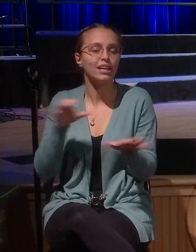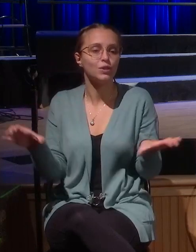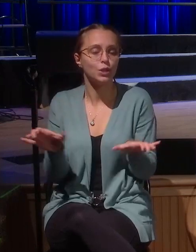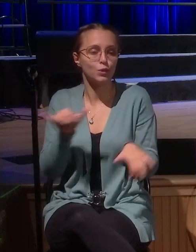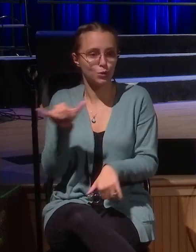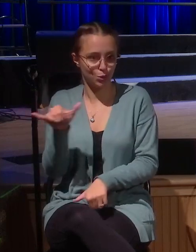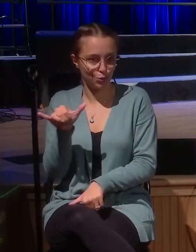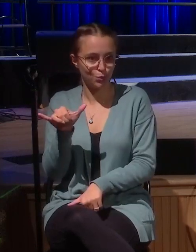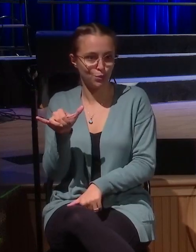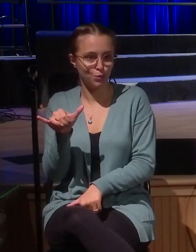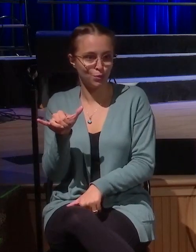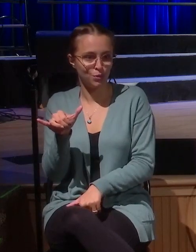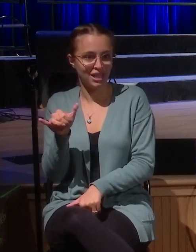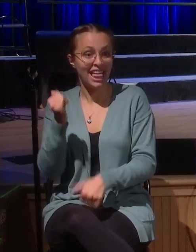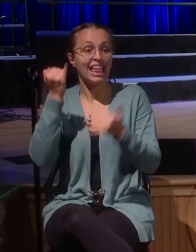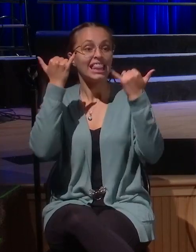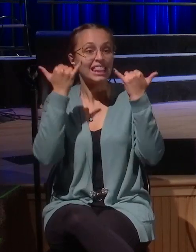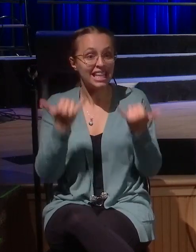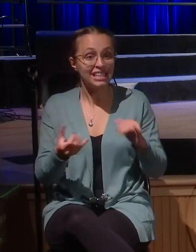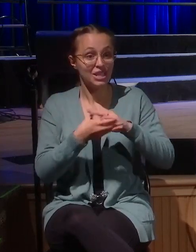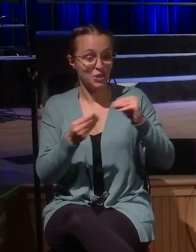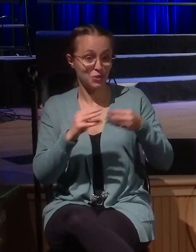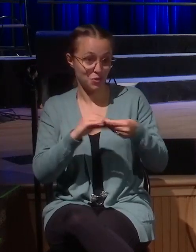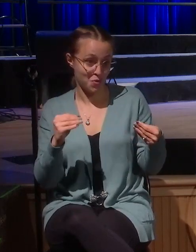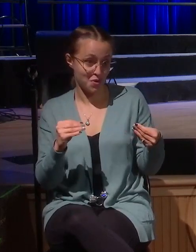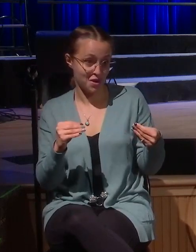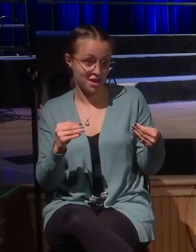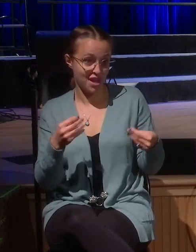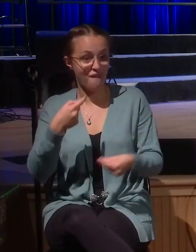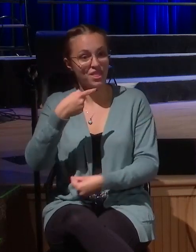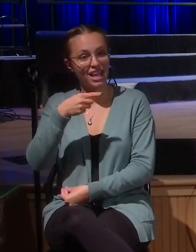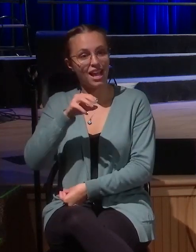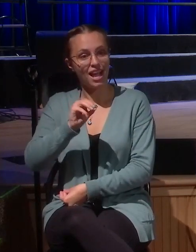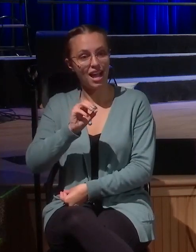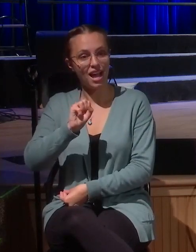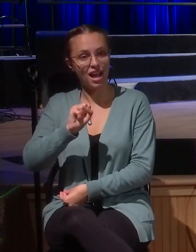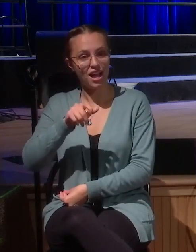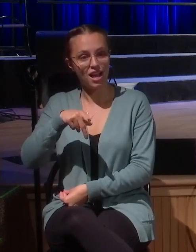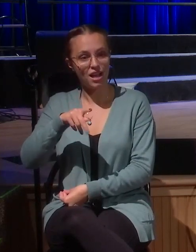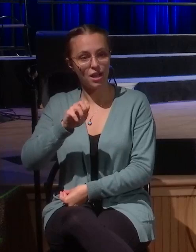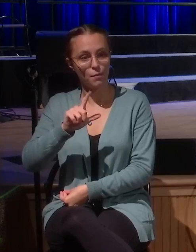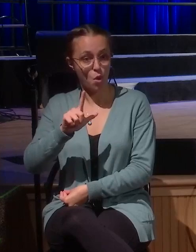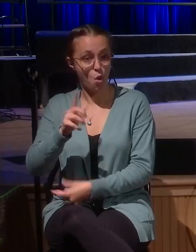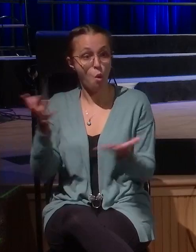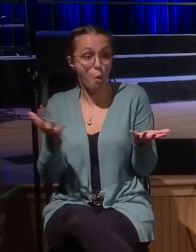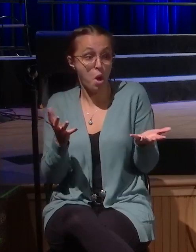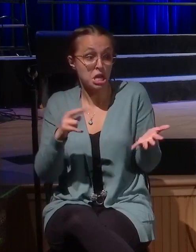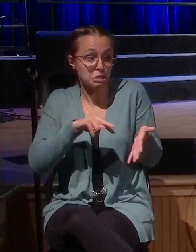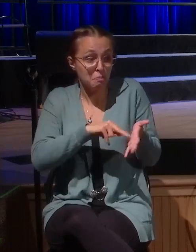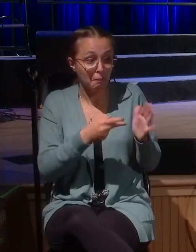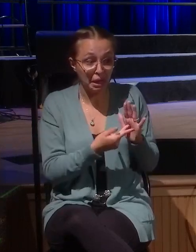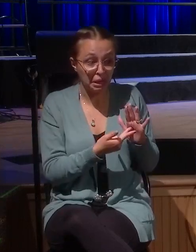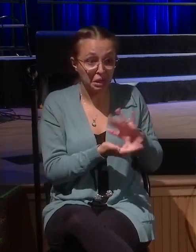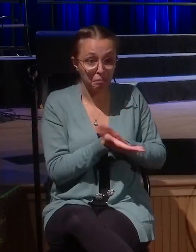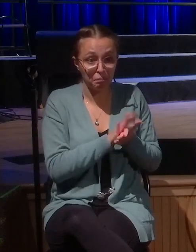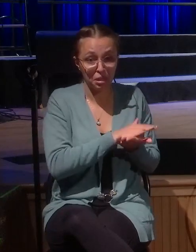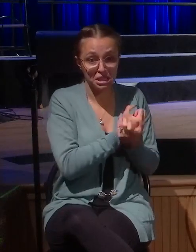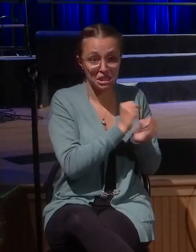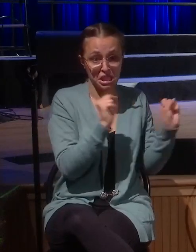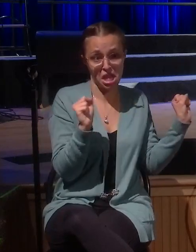the gospel. If you have grandchildren, like, what does it mean to be saved? What does it mean to be a follower of Jesus? You have co-workers that have a struggle that